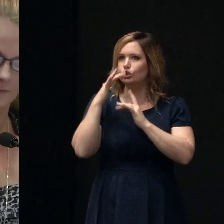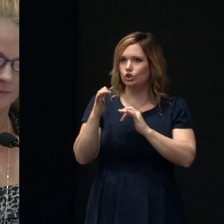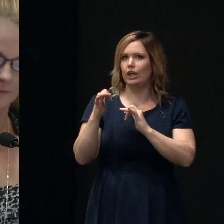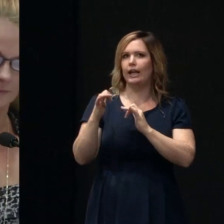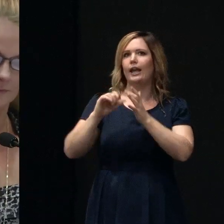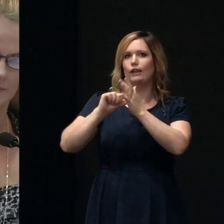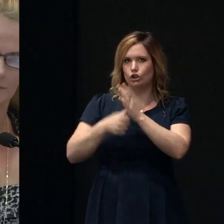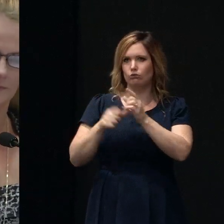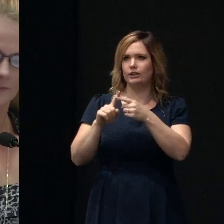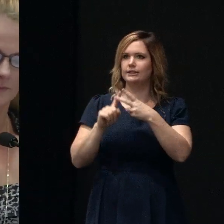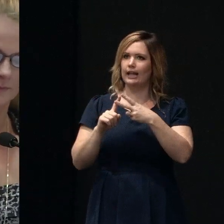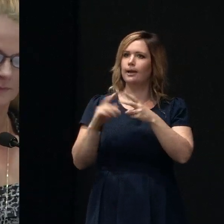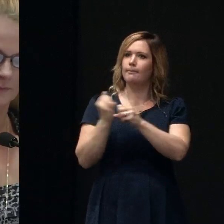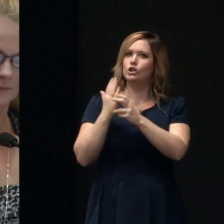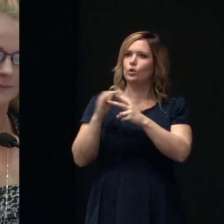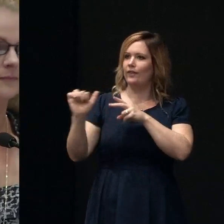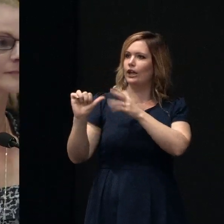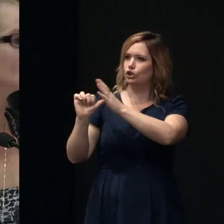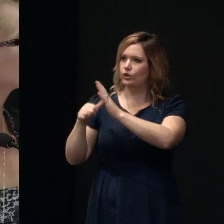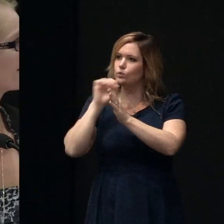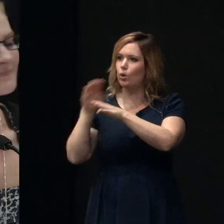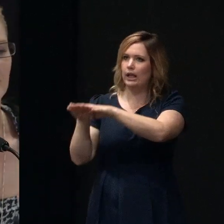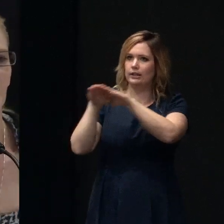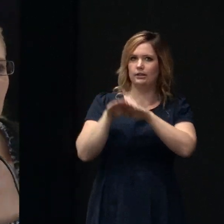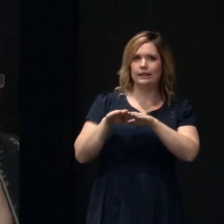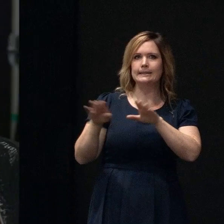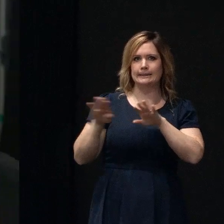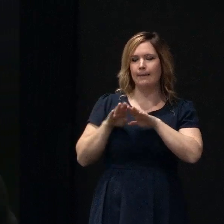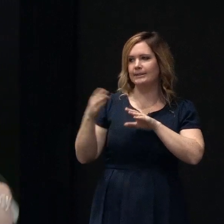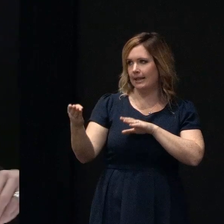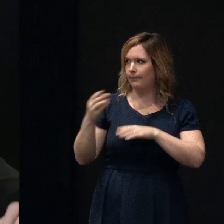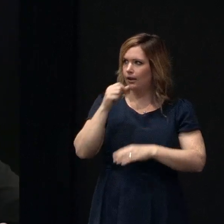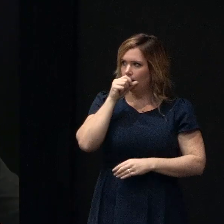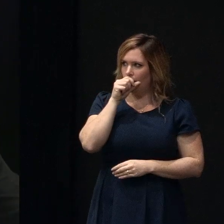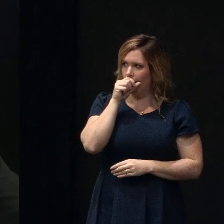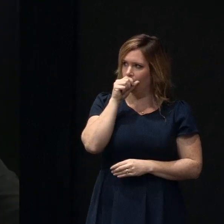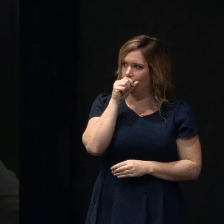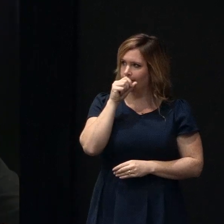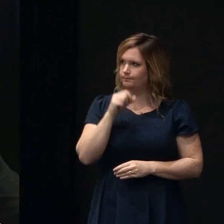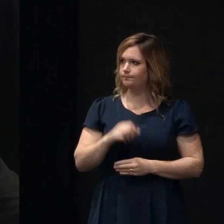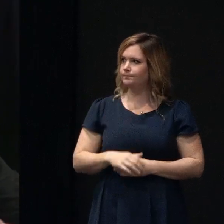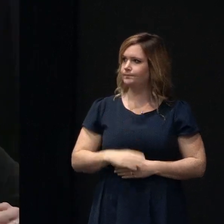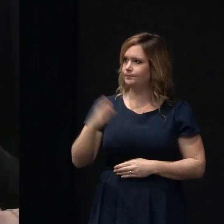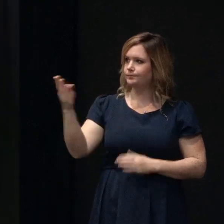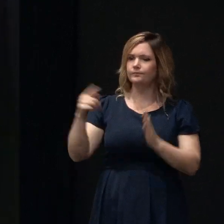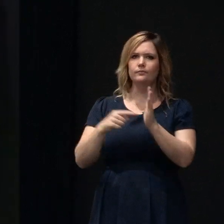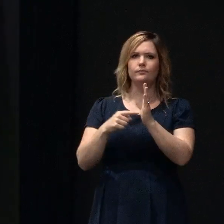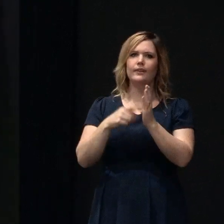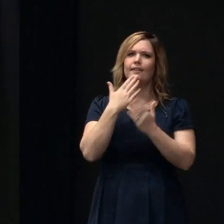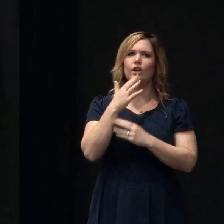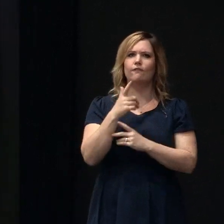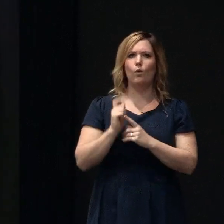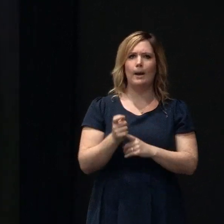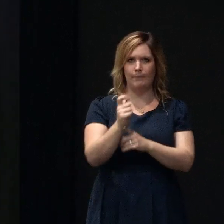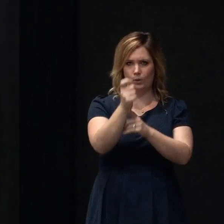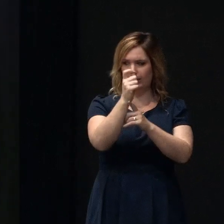ongoing insurance is the most important extra thing. Thanks Mark. Great, thank you. From a build perspective we're very